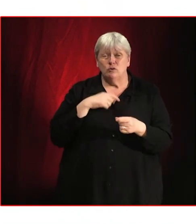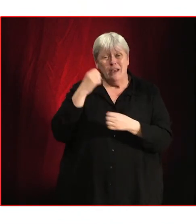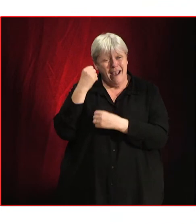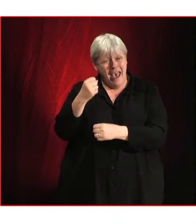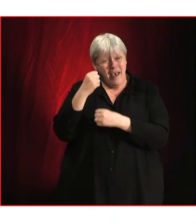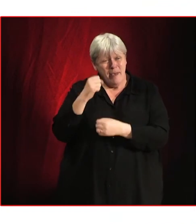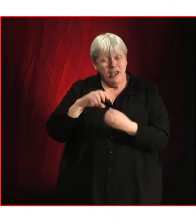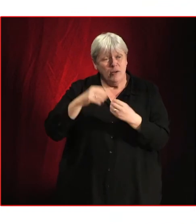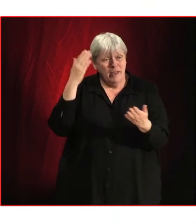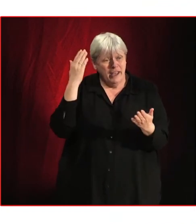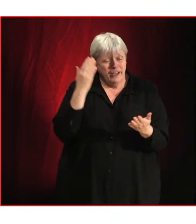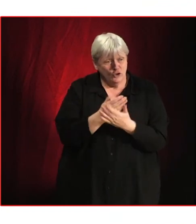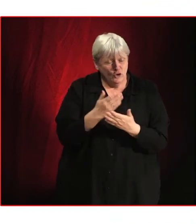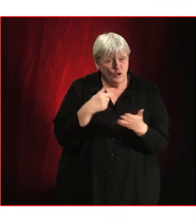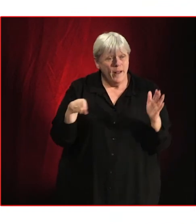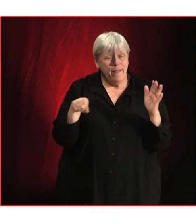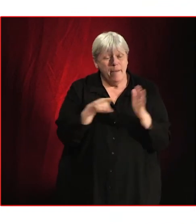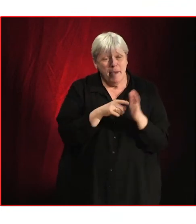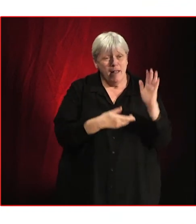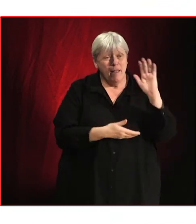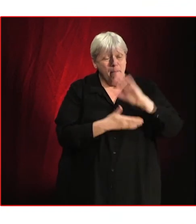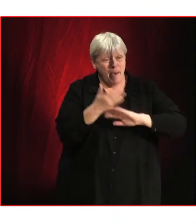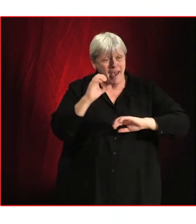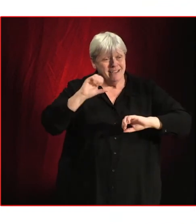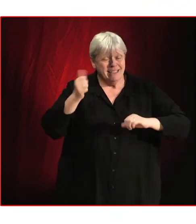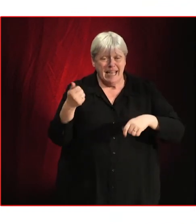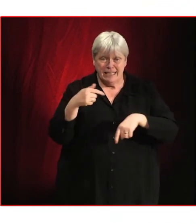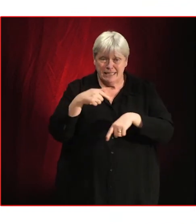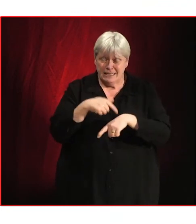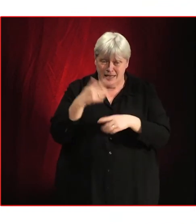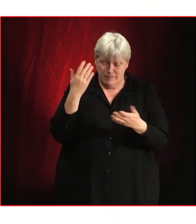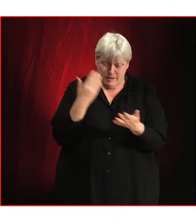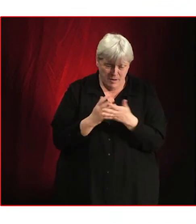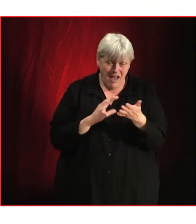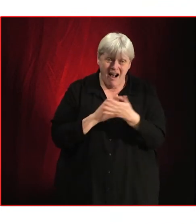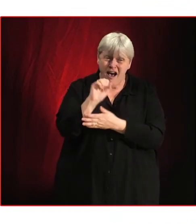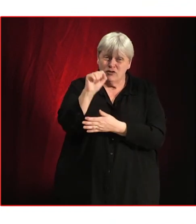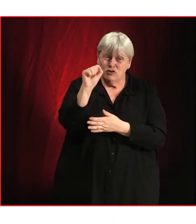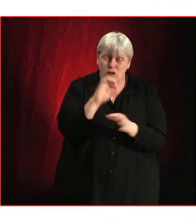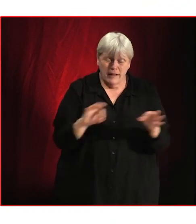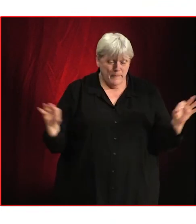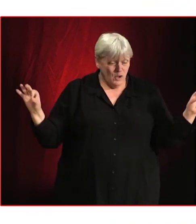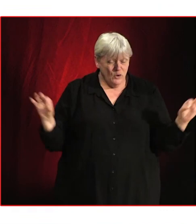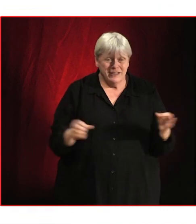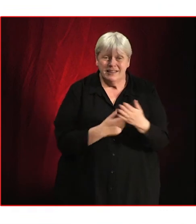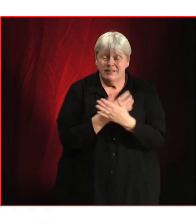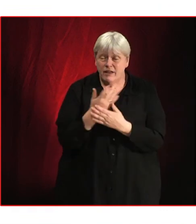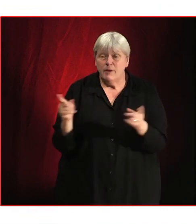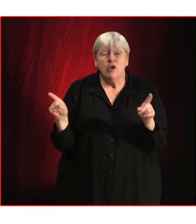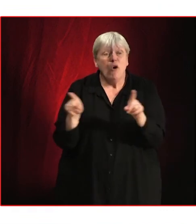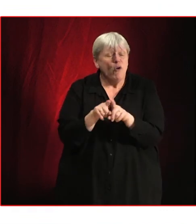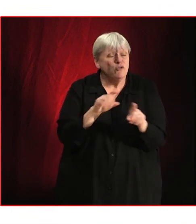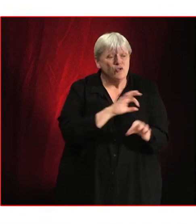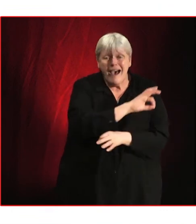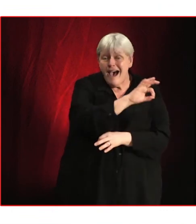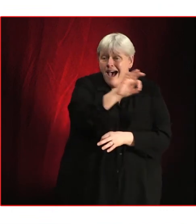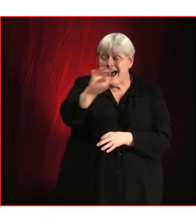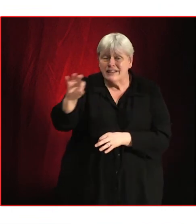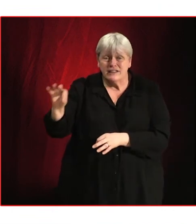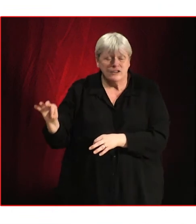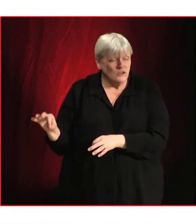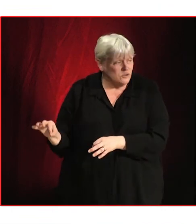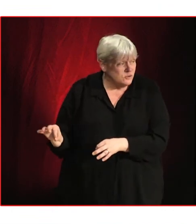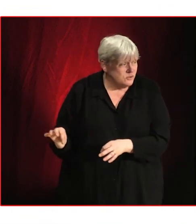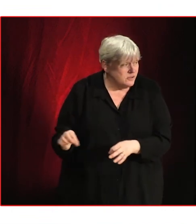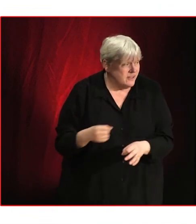this issue is and remains at the forefront of music and cultural presence and development. I also appeal to each and every